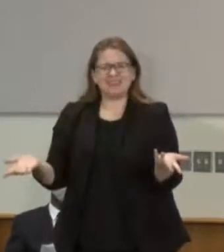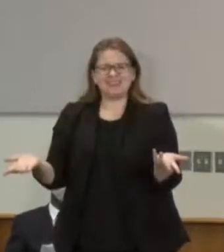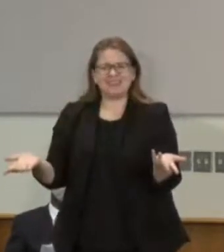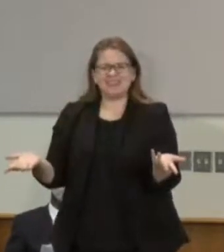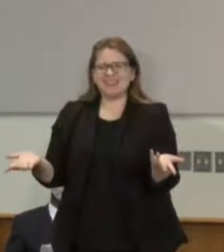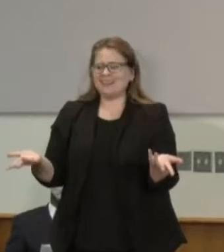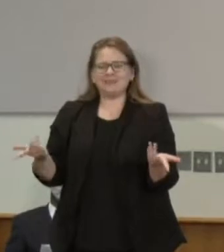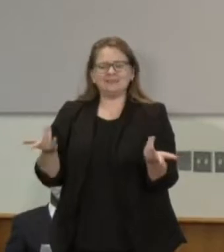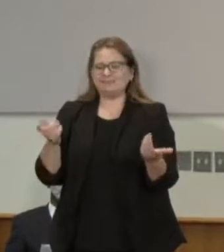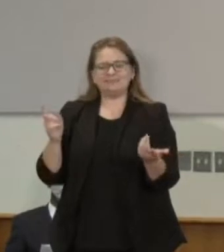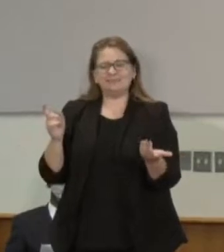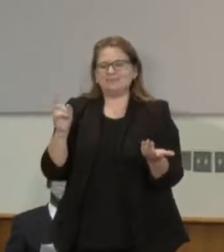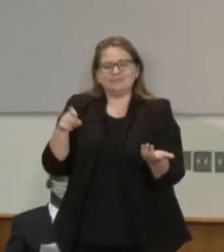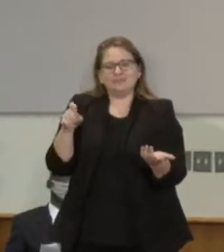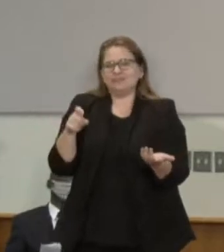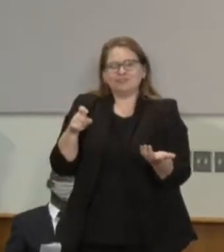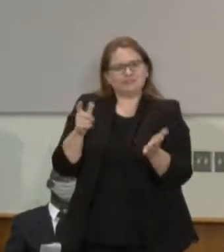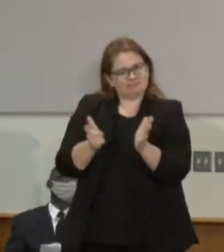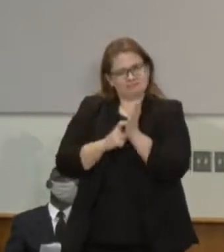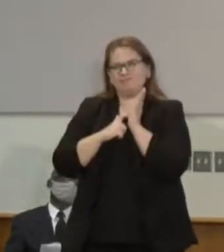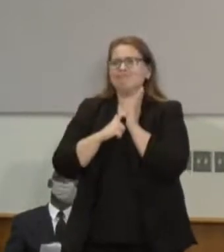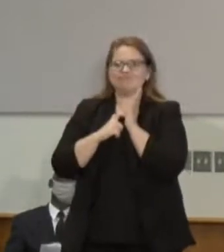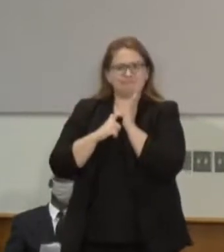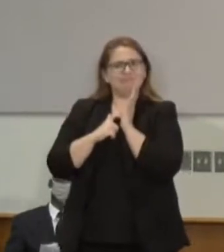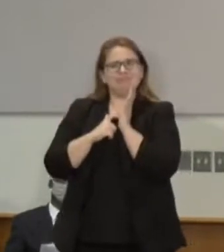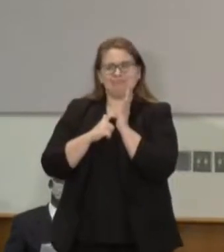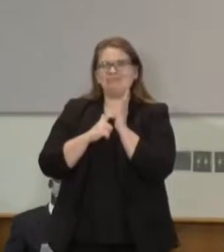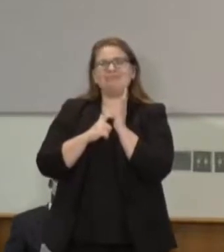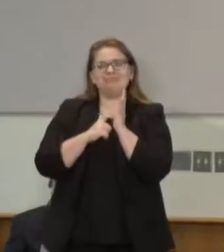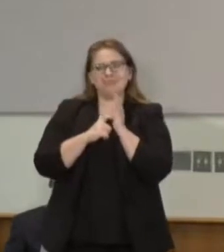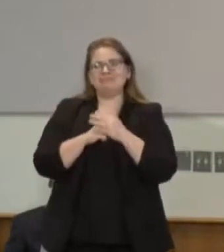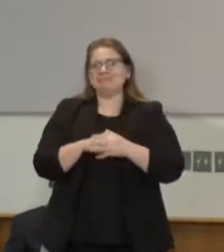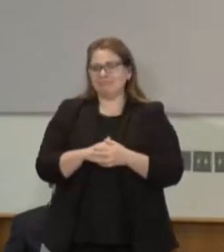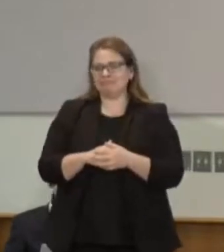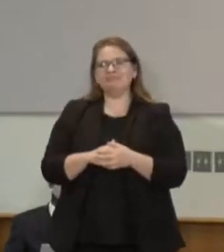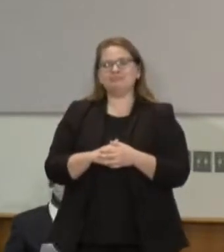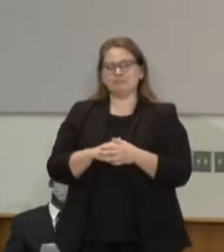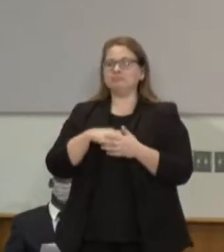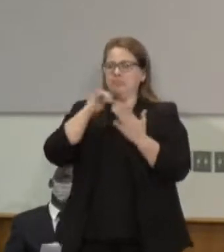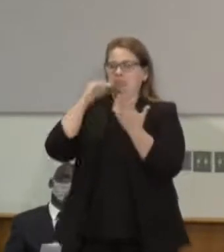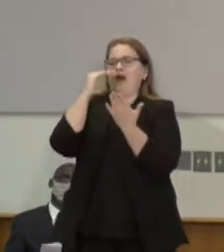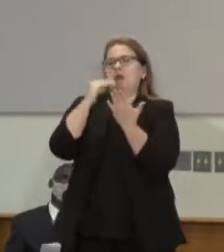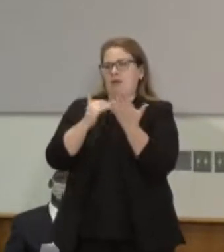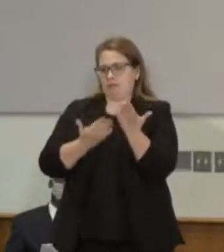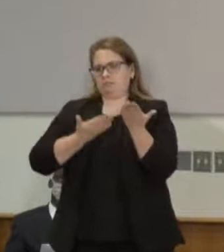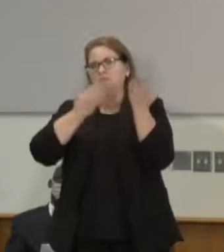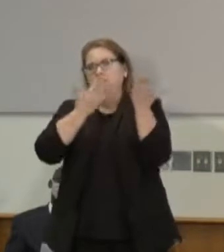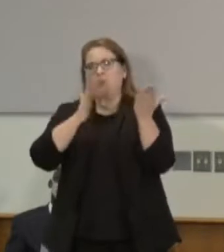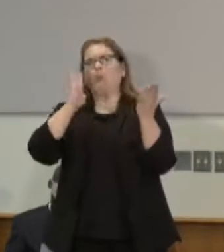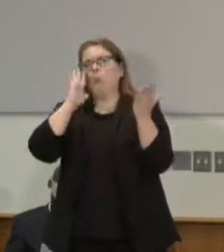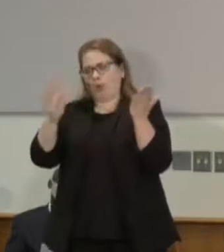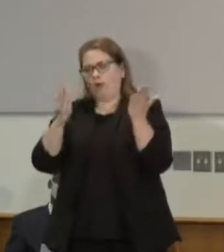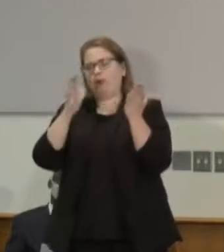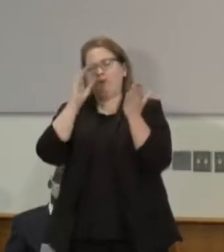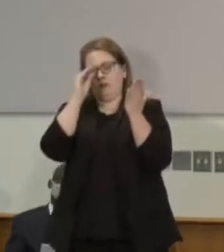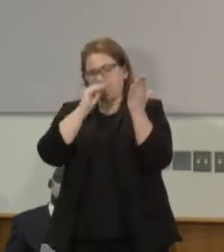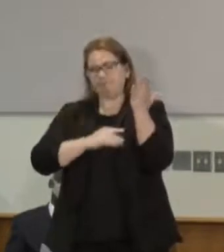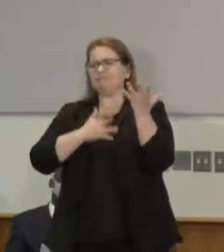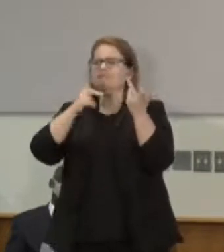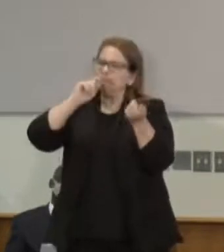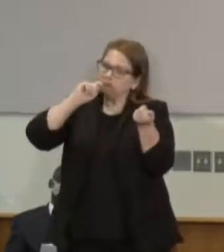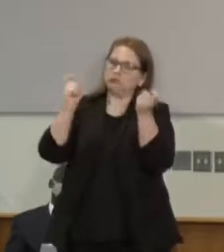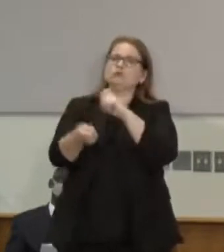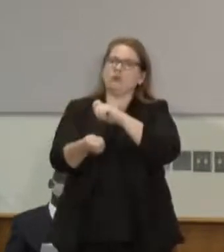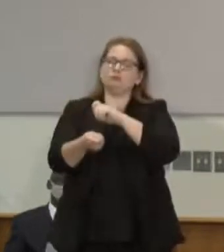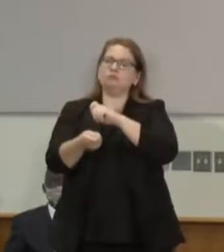we think that along with all of the measures that we're going to put through and the transformational redesign that the Minneapolis City Council